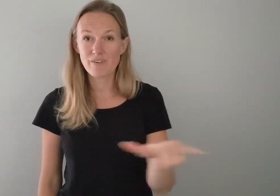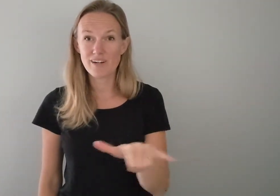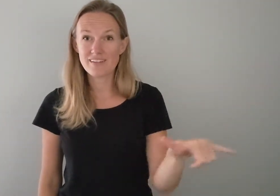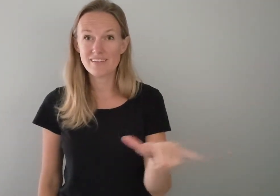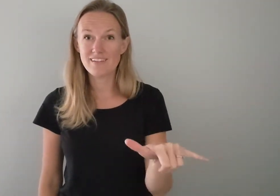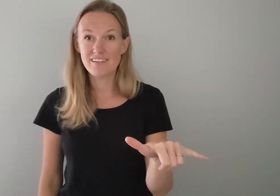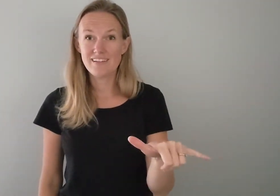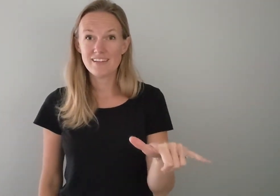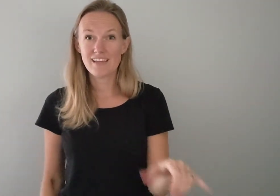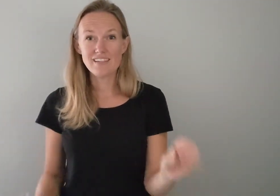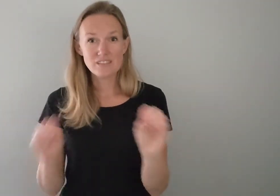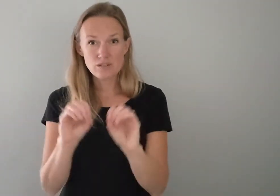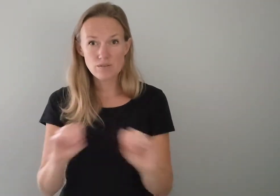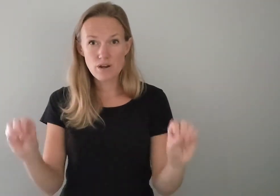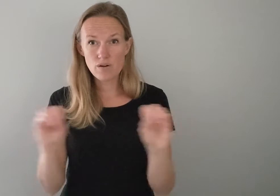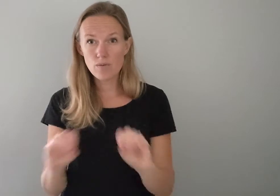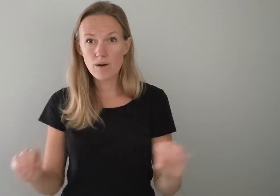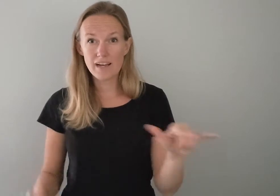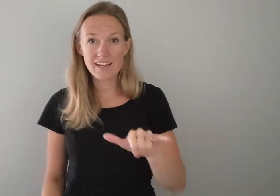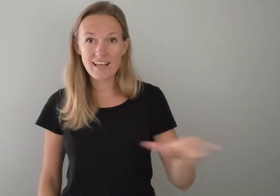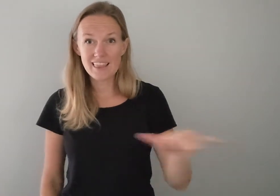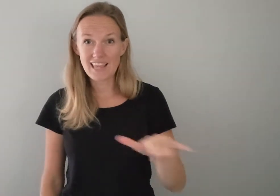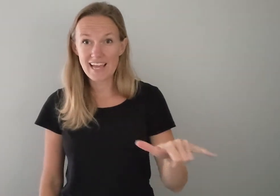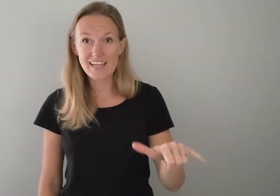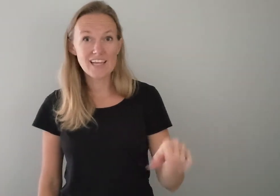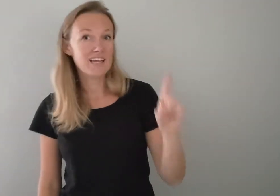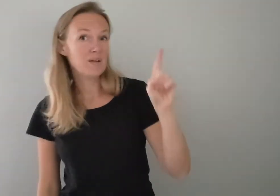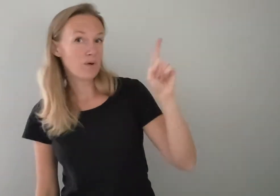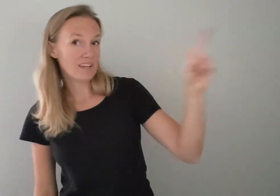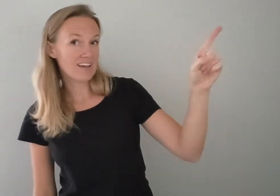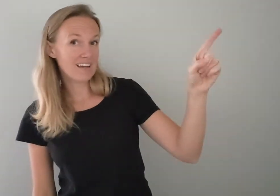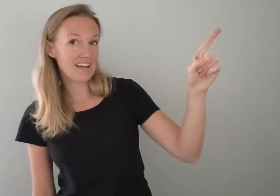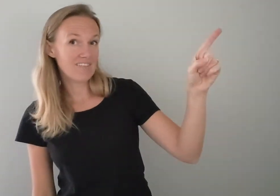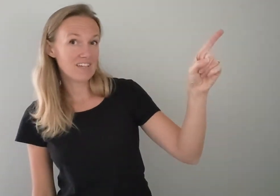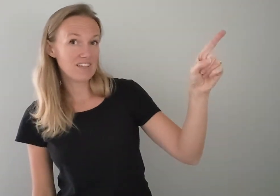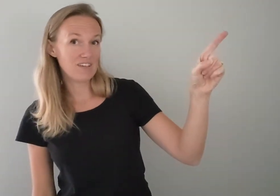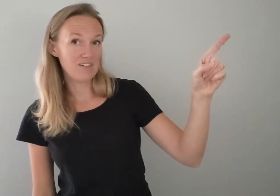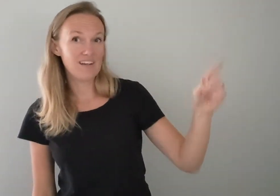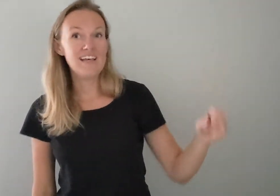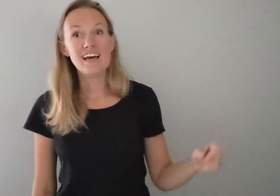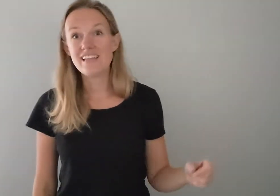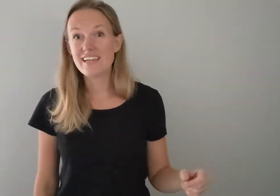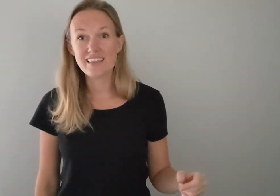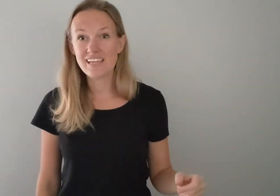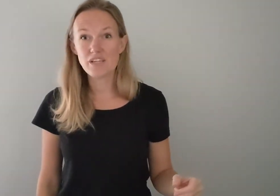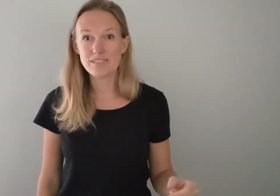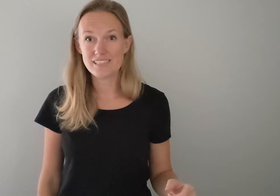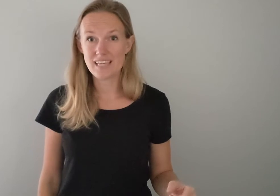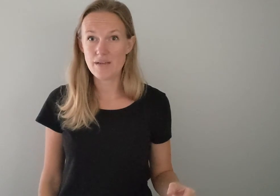forth. Okay so no one like pointing to God in heaven you and then none like you is the same